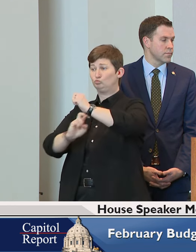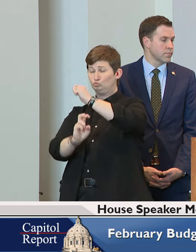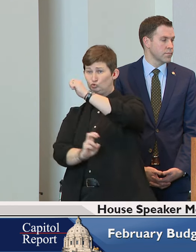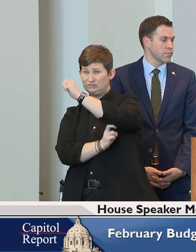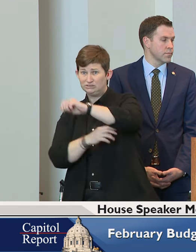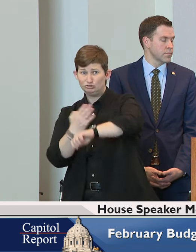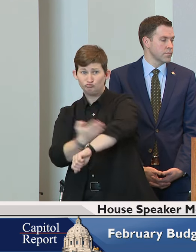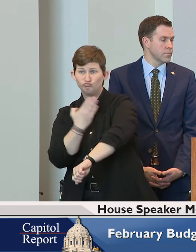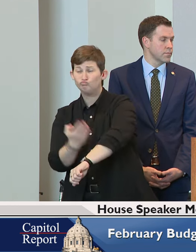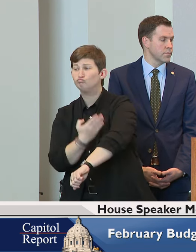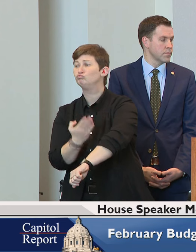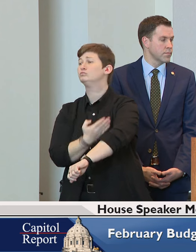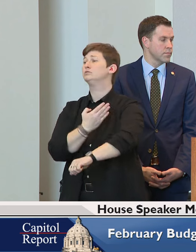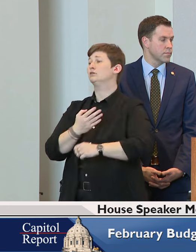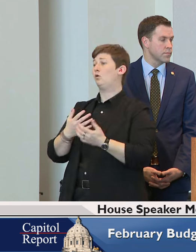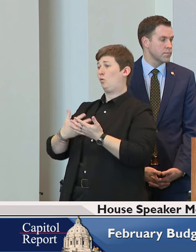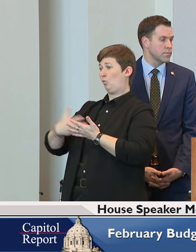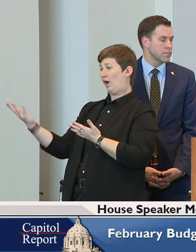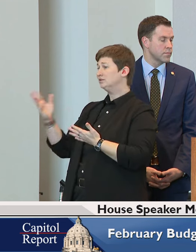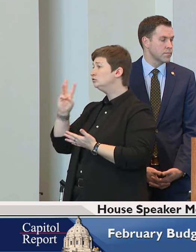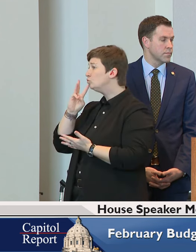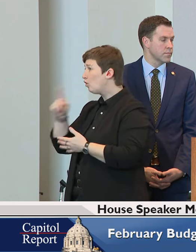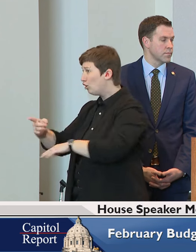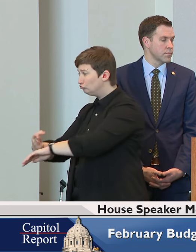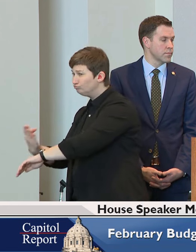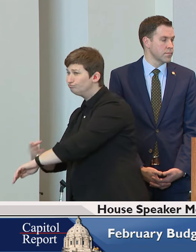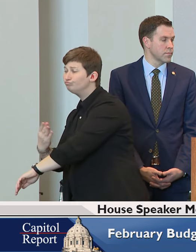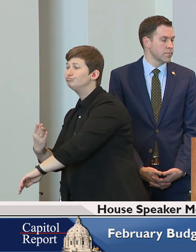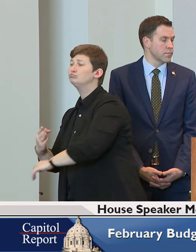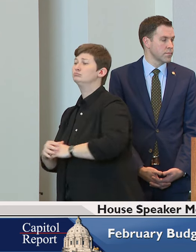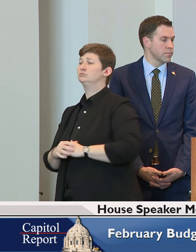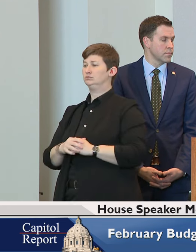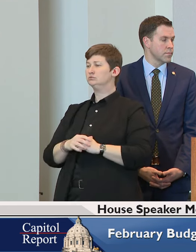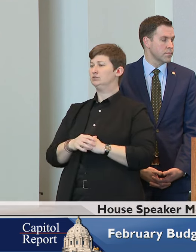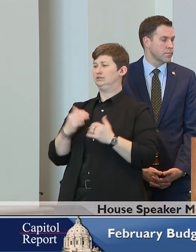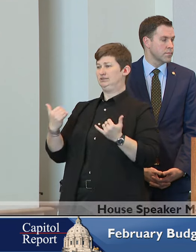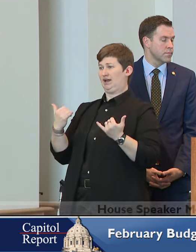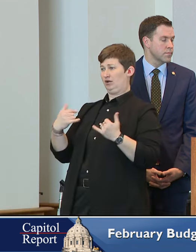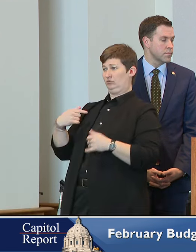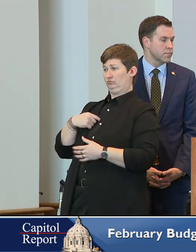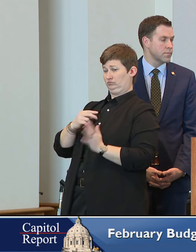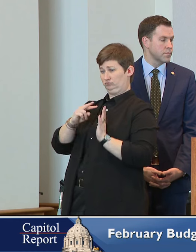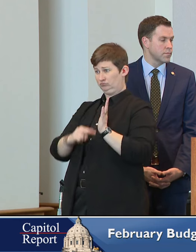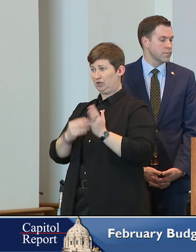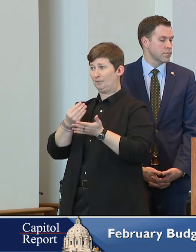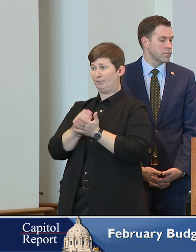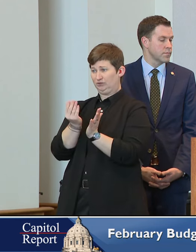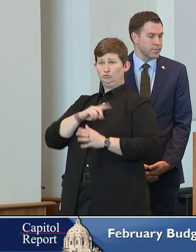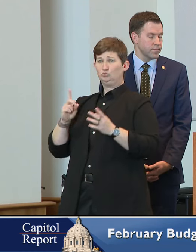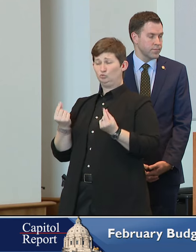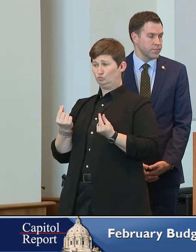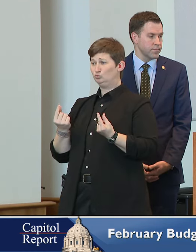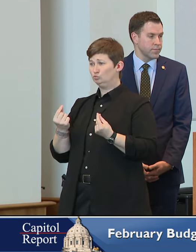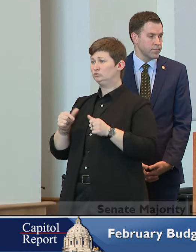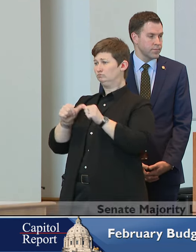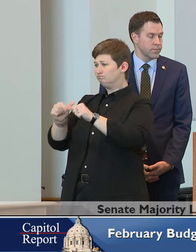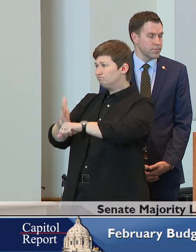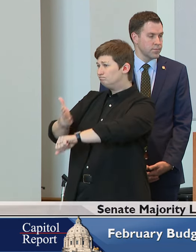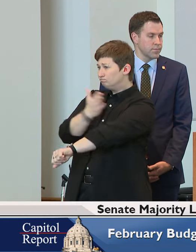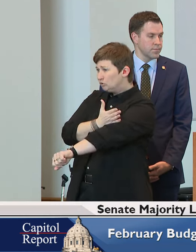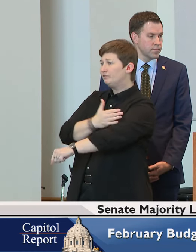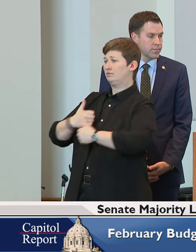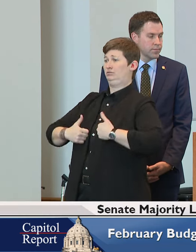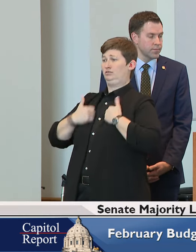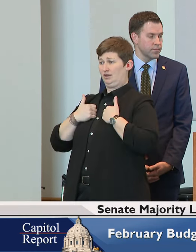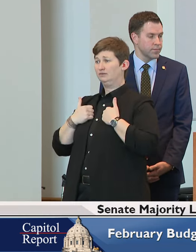the budget forecast says that we have the opportunity to do decent investments in our communities across the state. It is a good